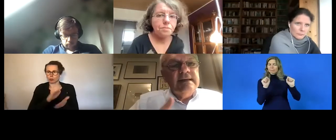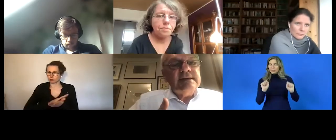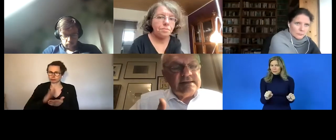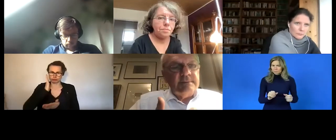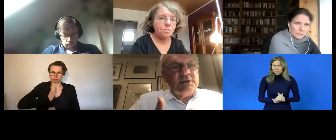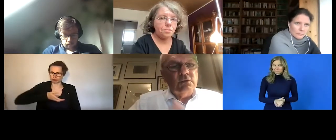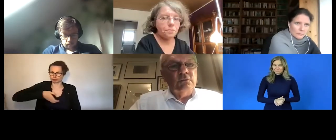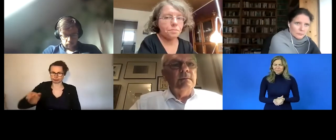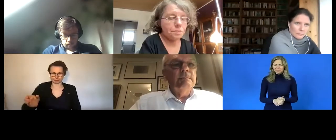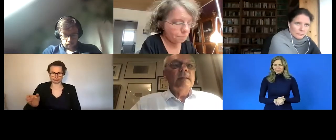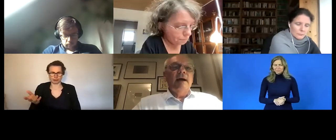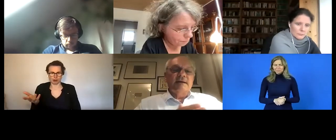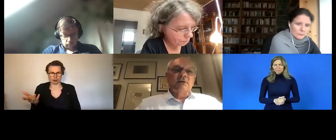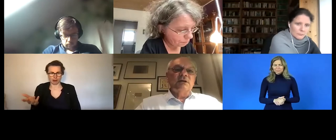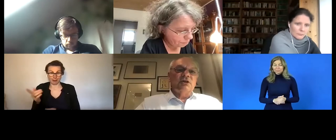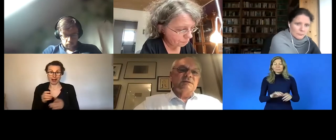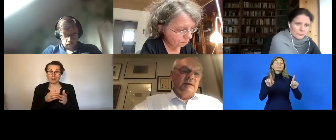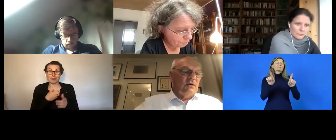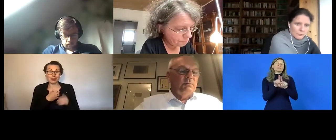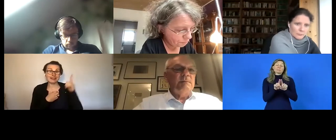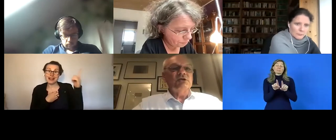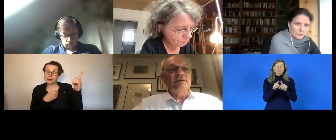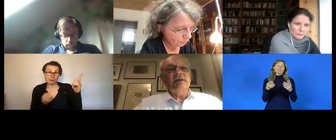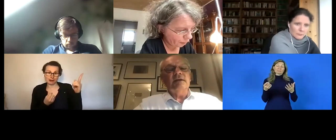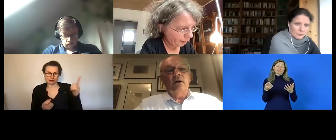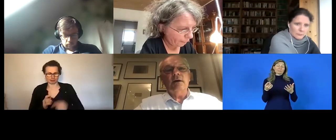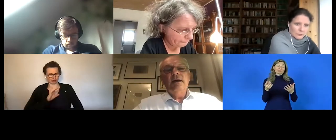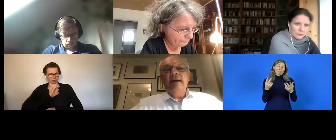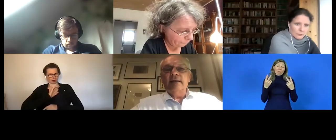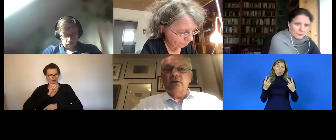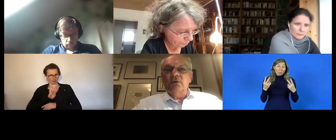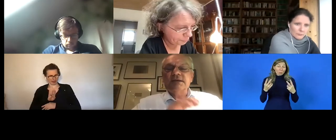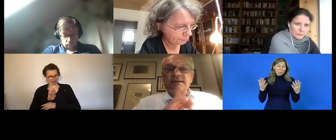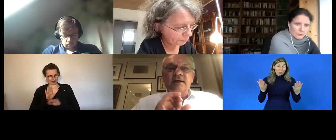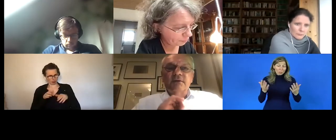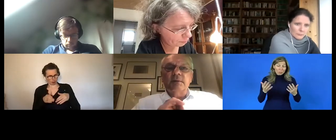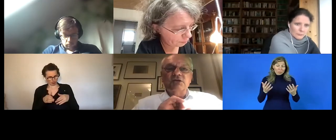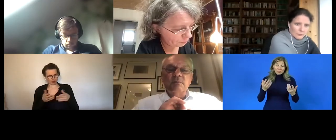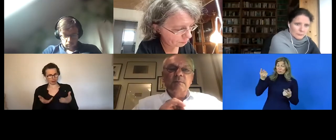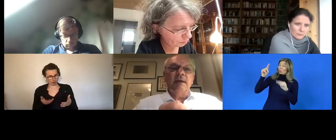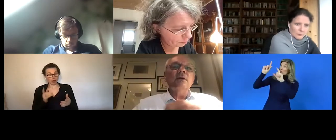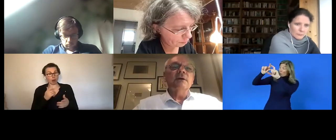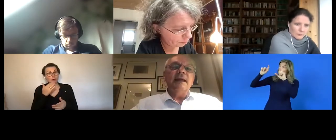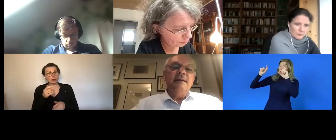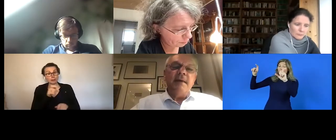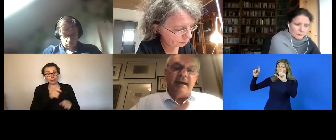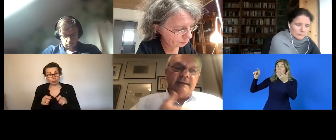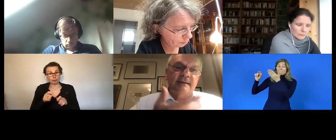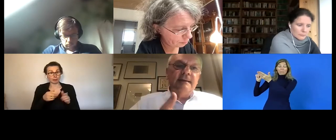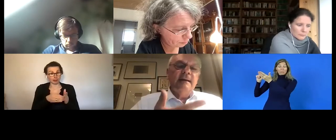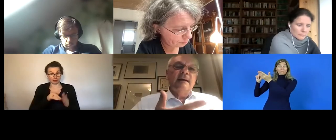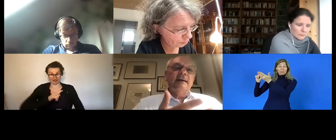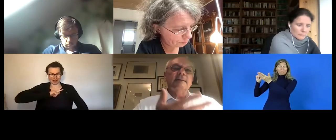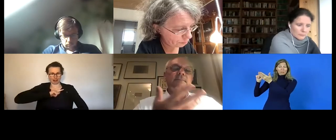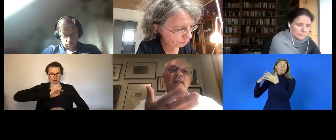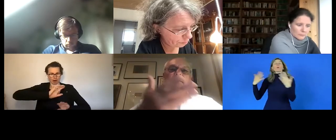authority that um that companies um or as an authority you